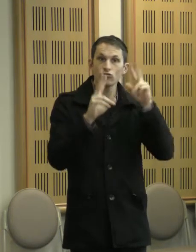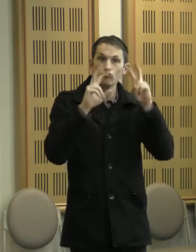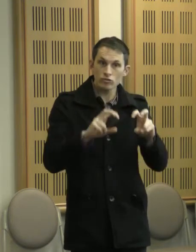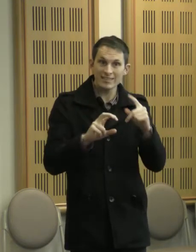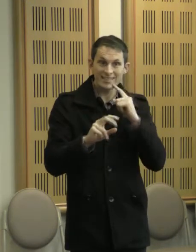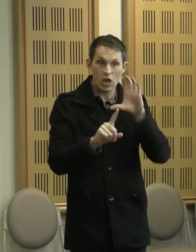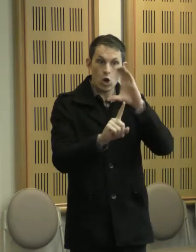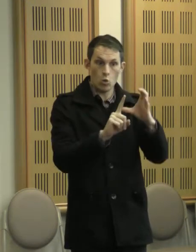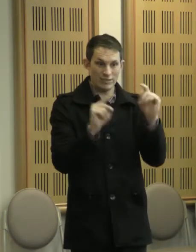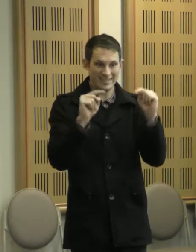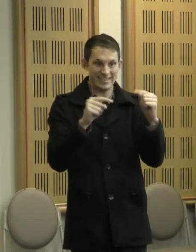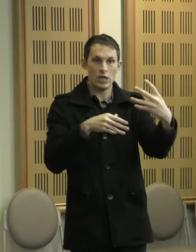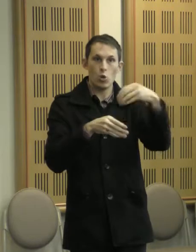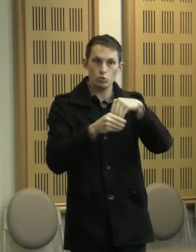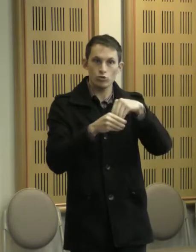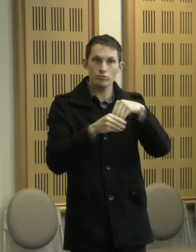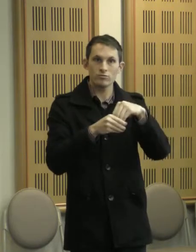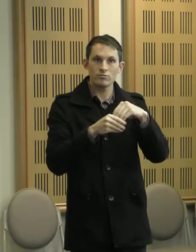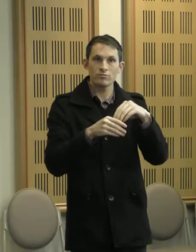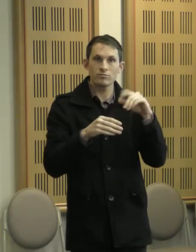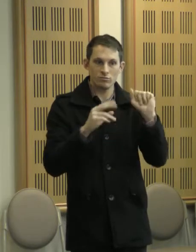Inclusion at Daru in February.